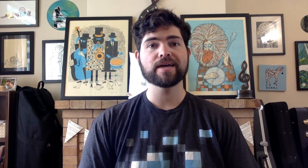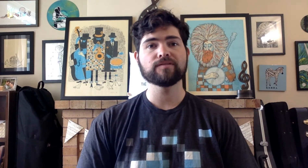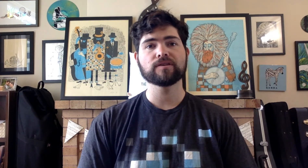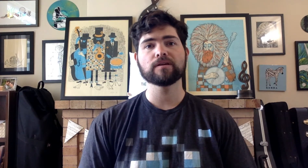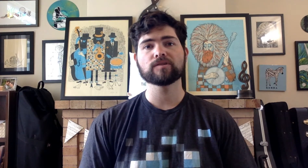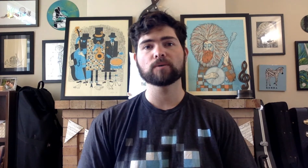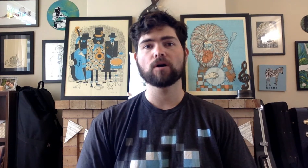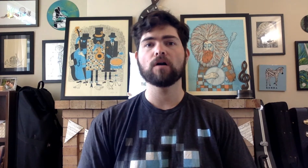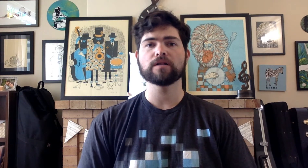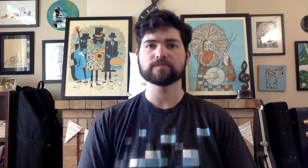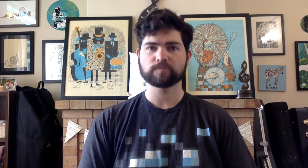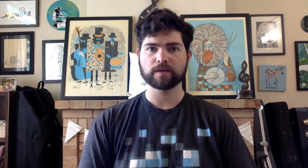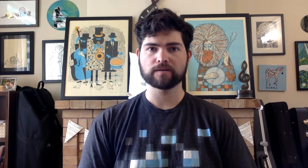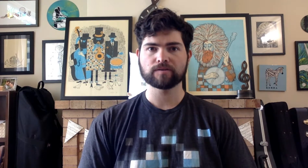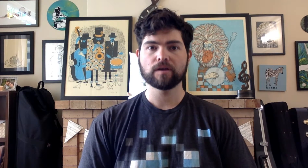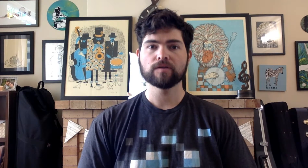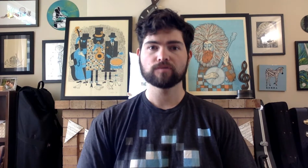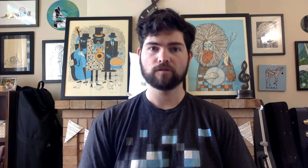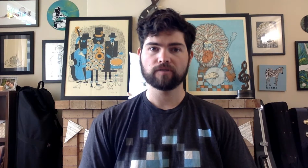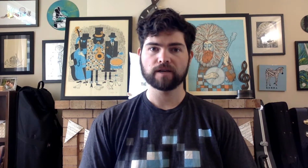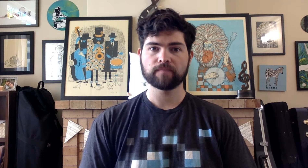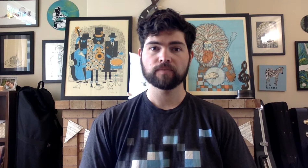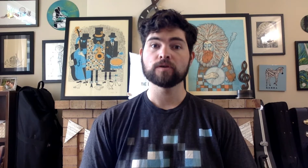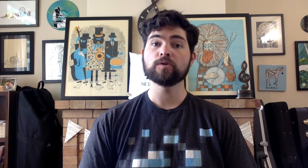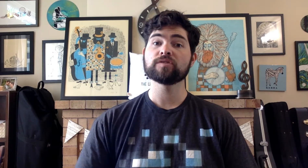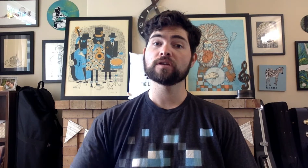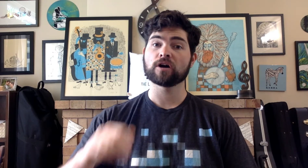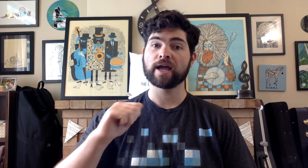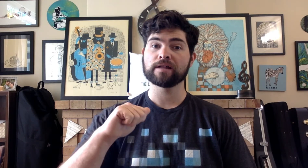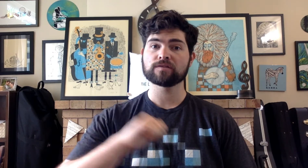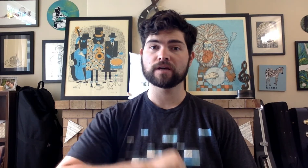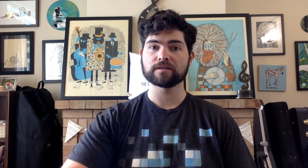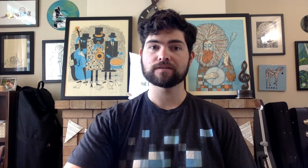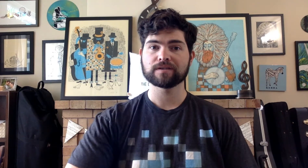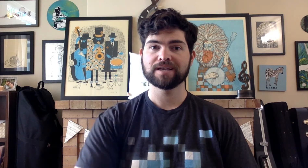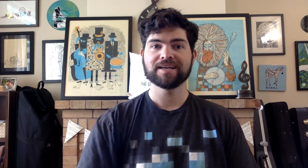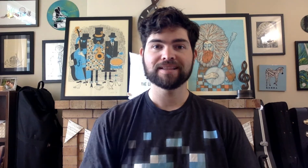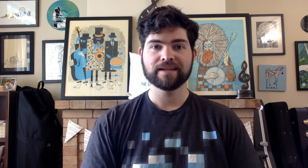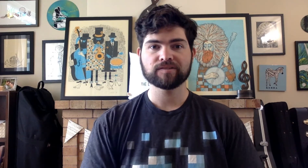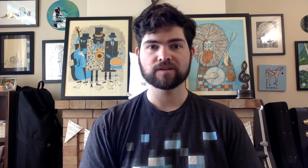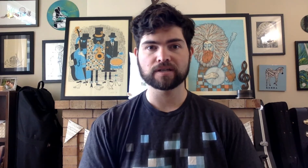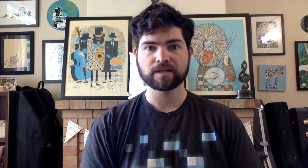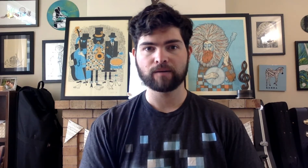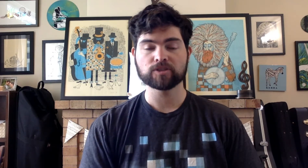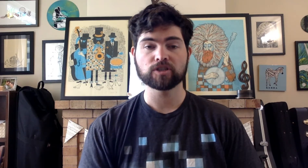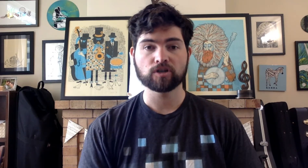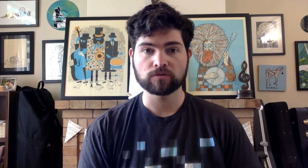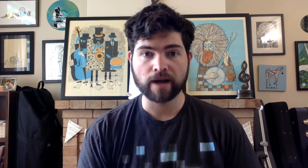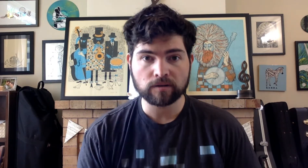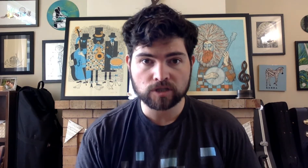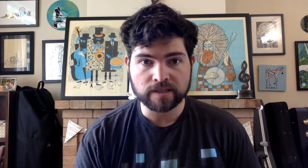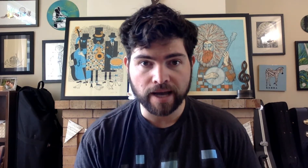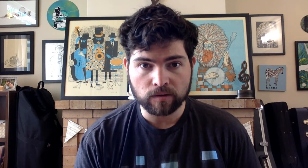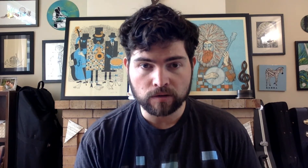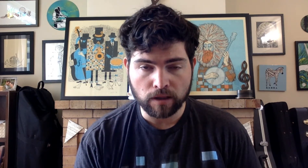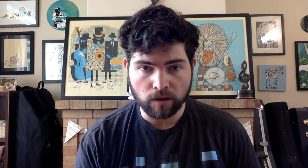sing some call and response solfa using our hand signs. Let's start. I want you to crouch down low